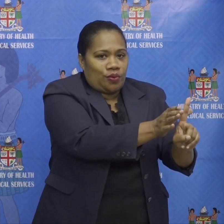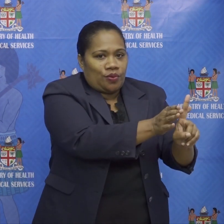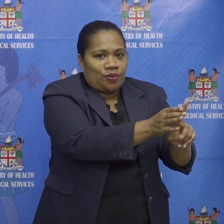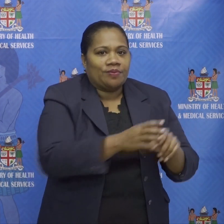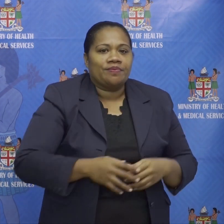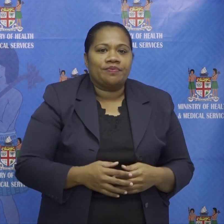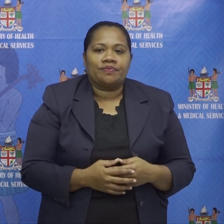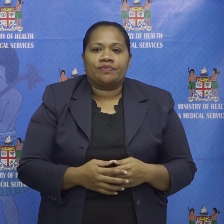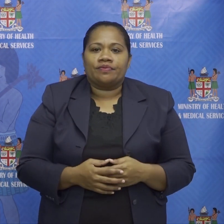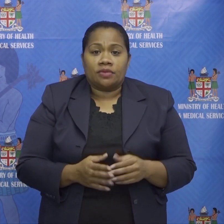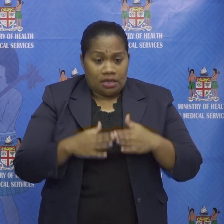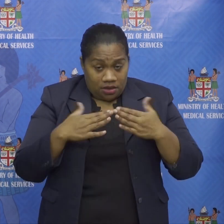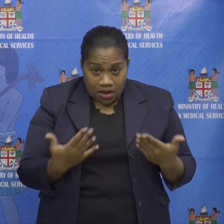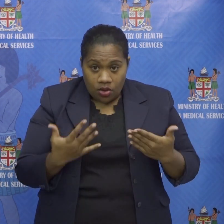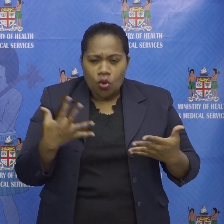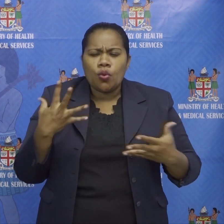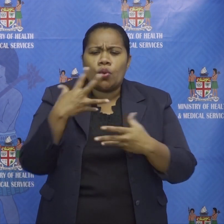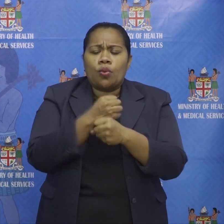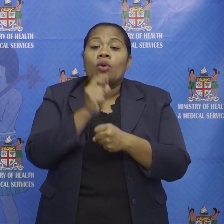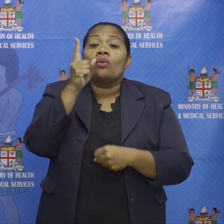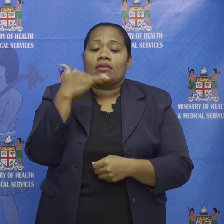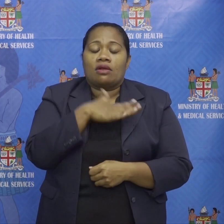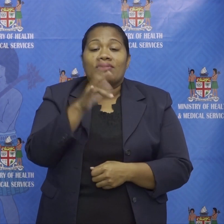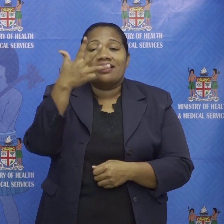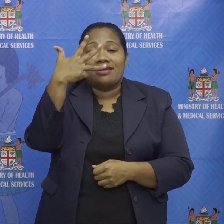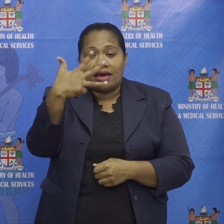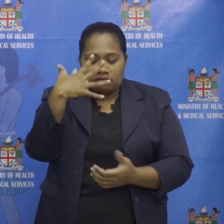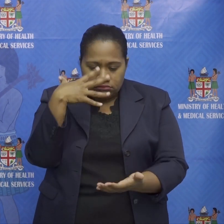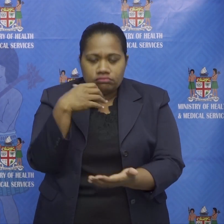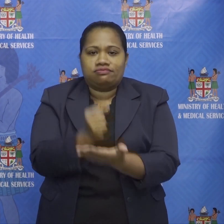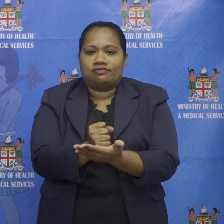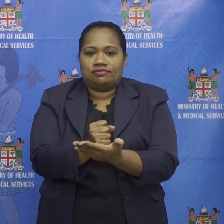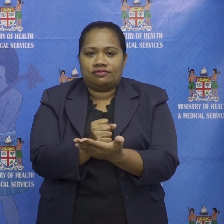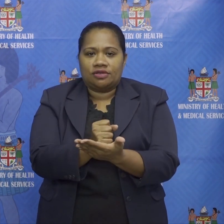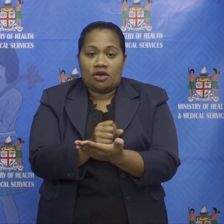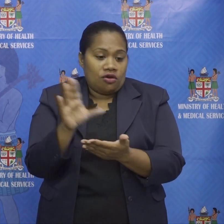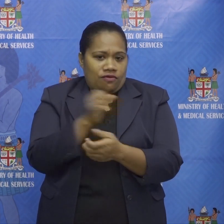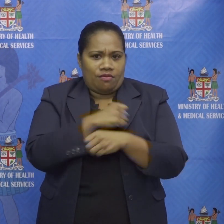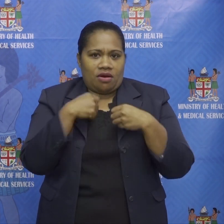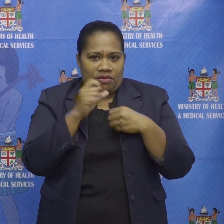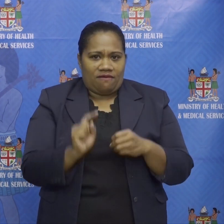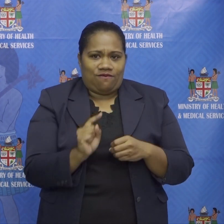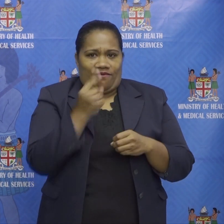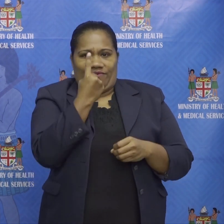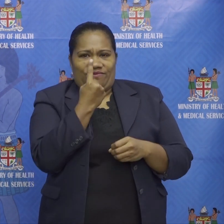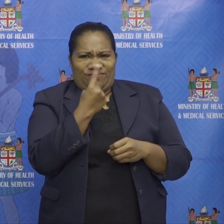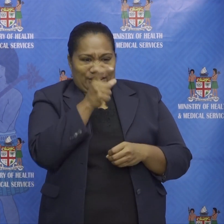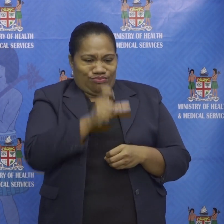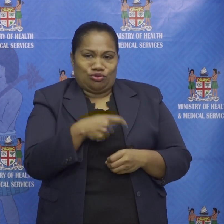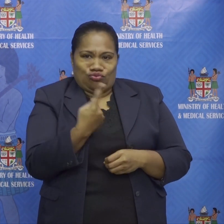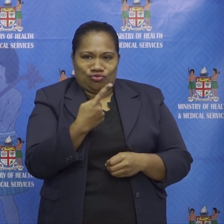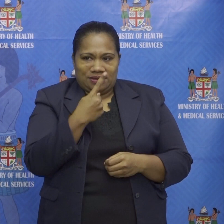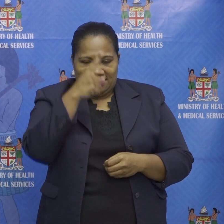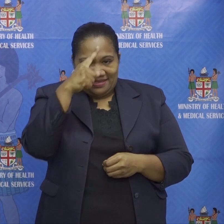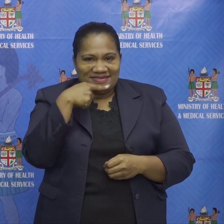bring fiji's total of 109 confirmed cases since our first case was detected on march 19 2020.